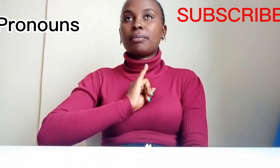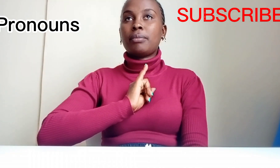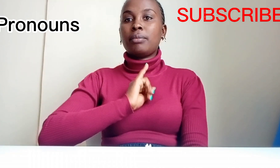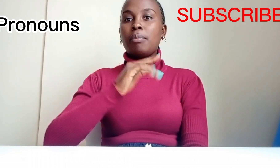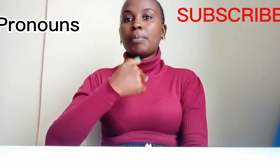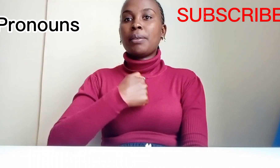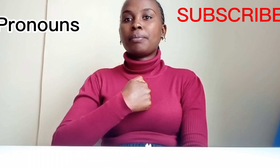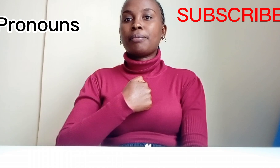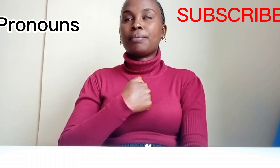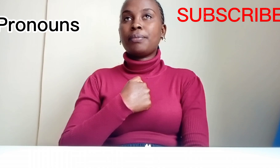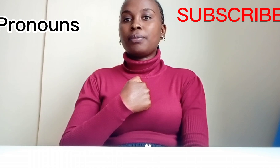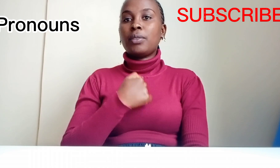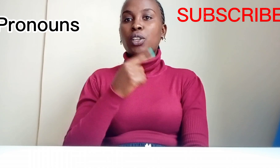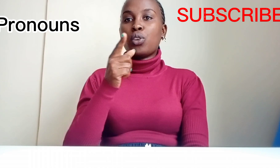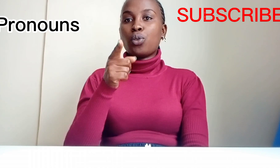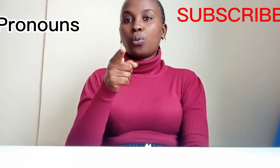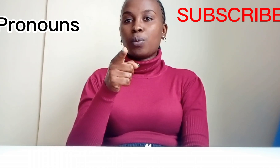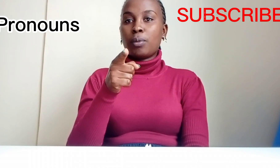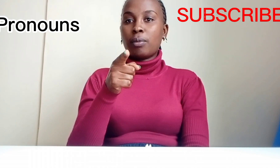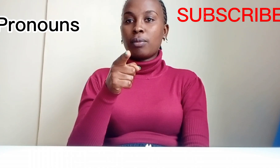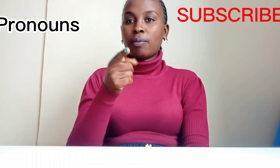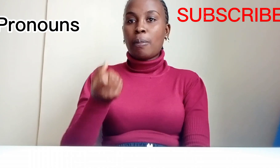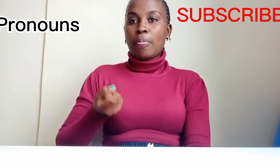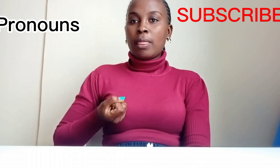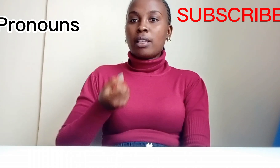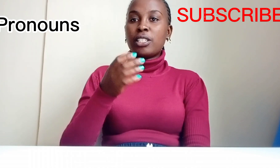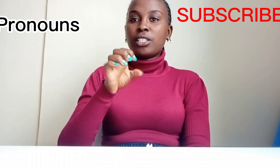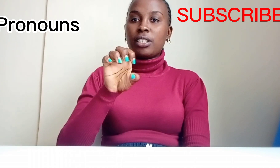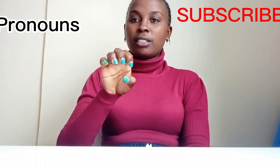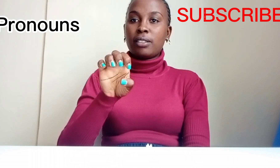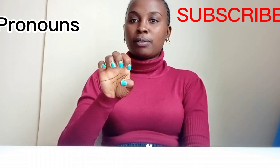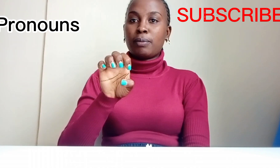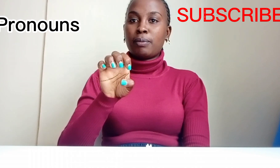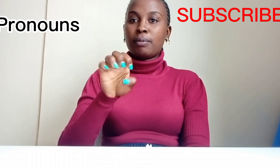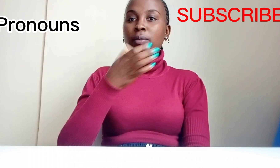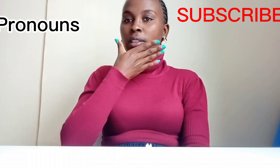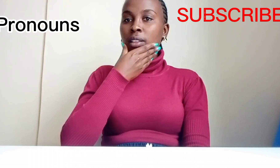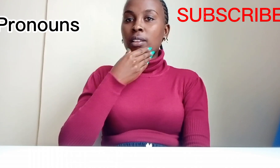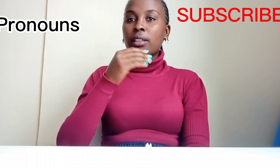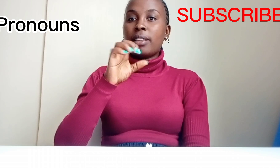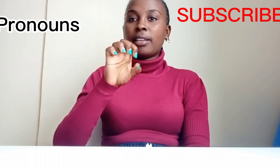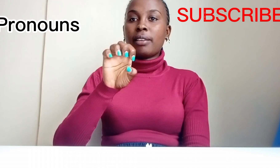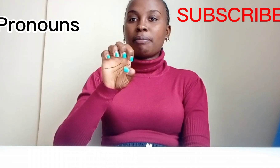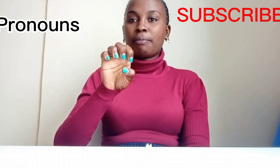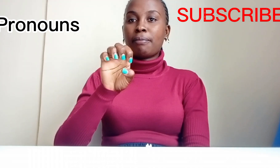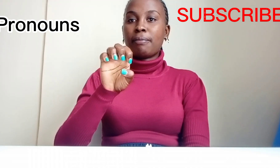me, you, you, she, she, he, him,